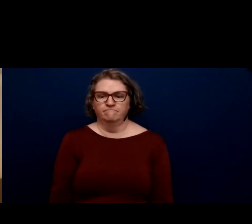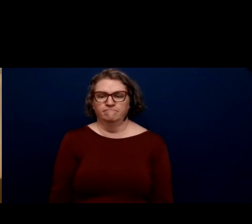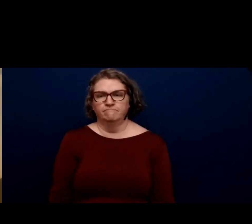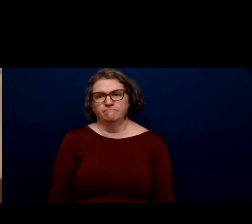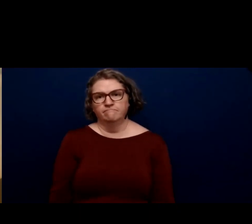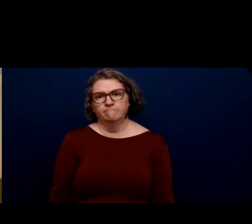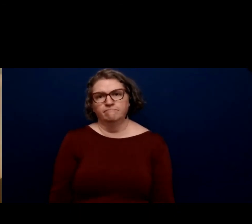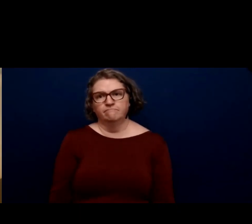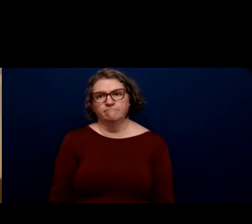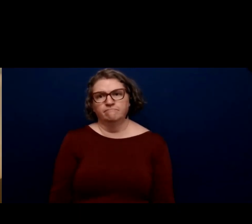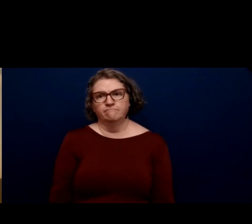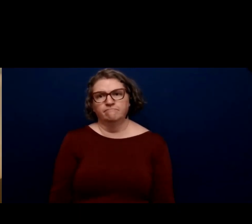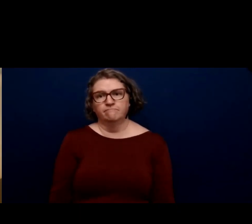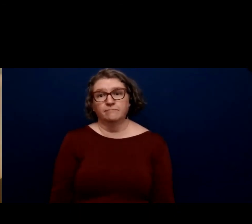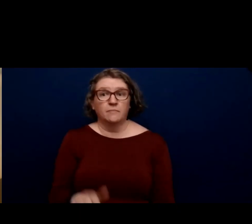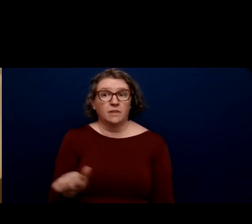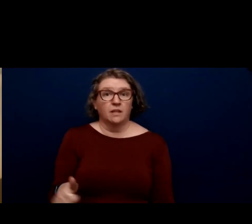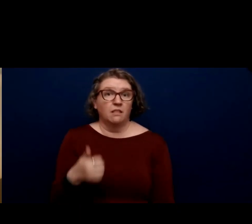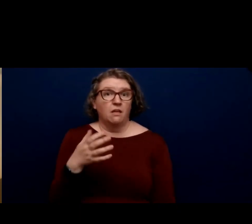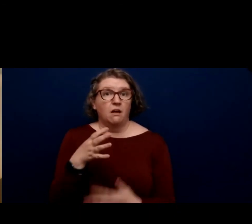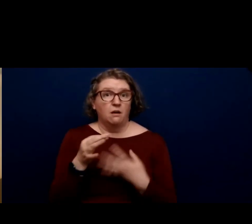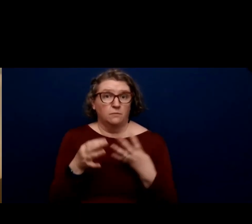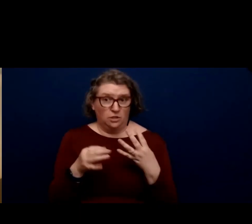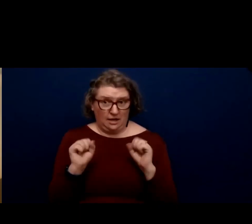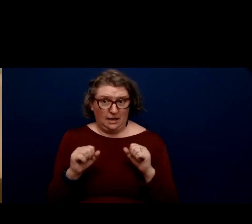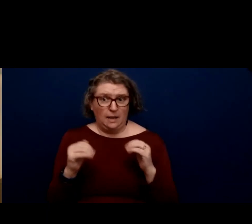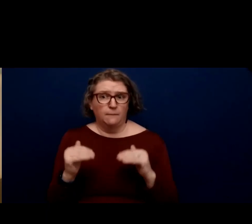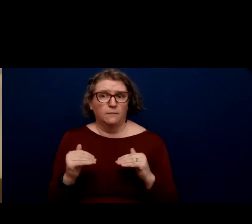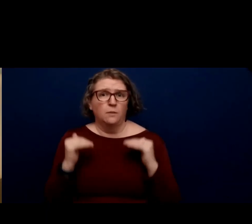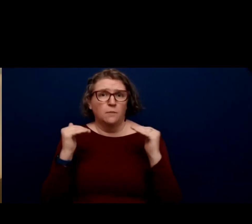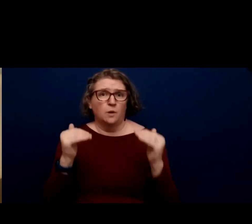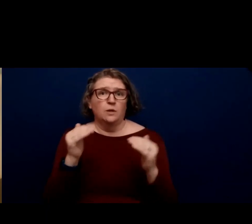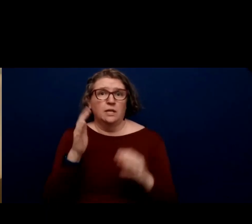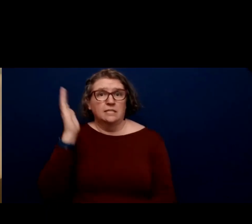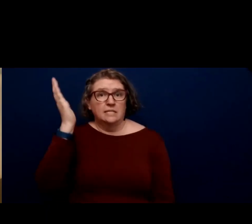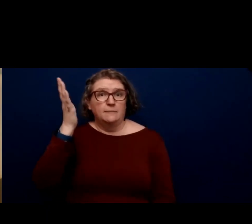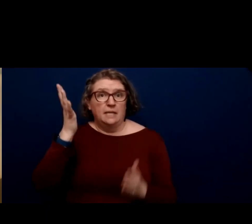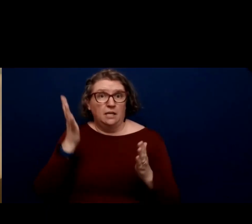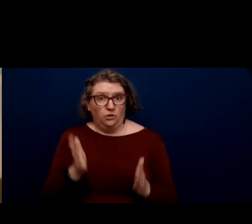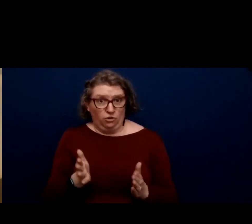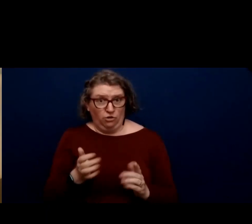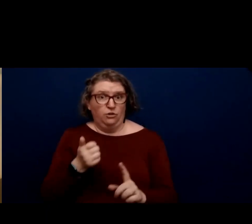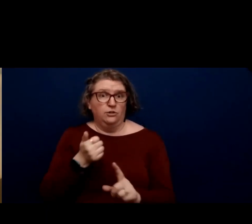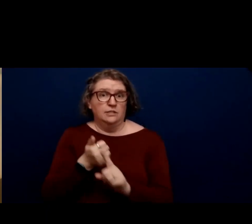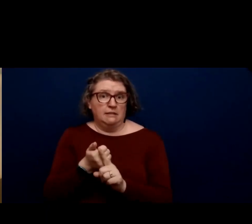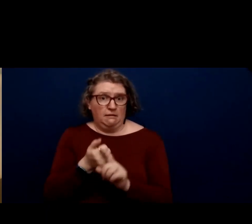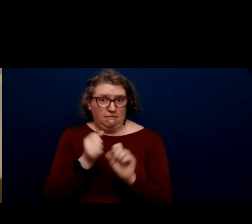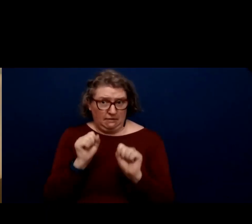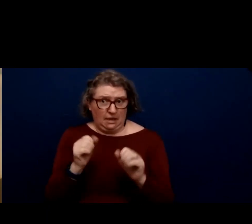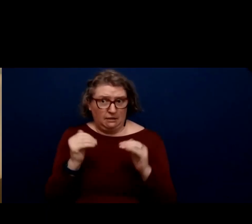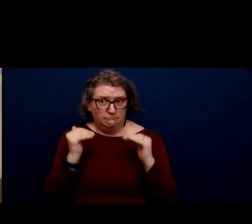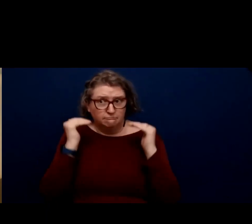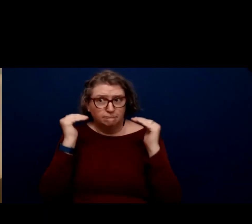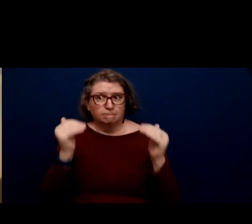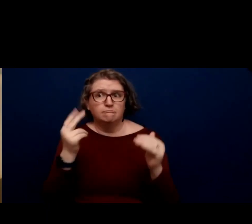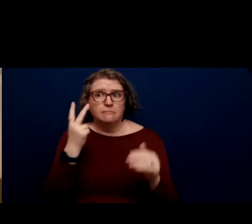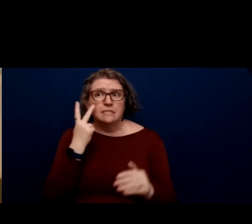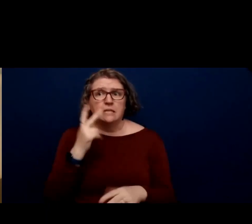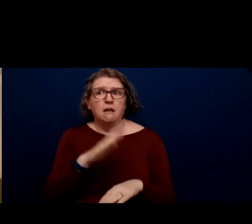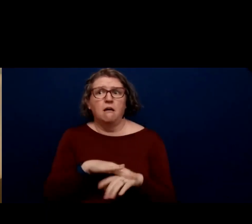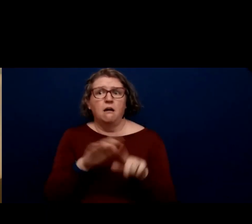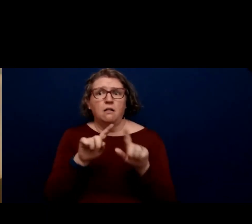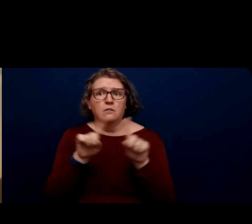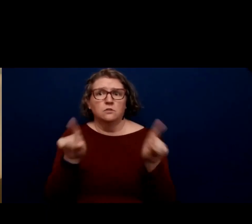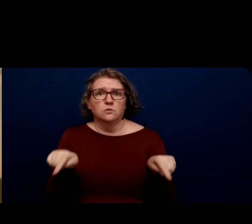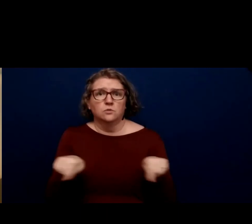The alternate option is I can promote her as a speaker to speak and be seen on the screen if she wants.